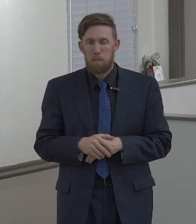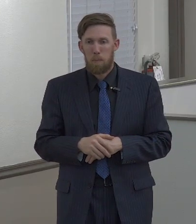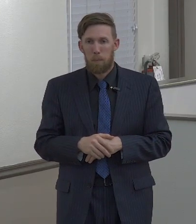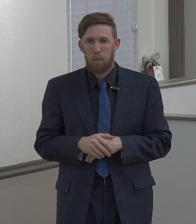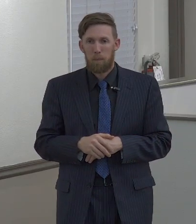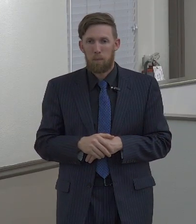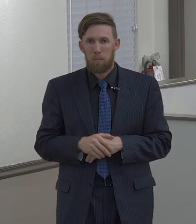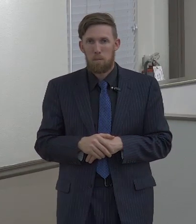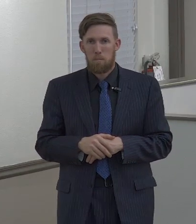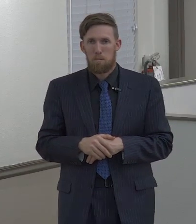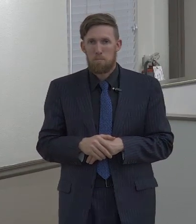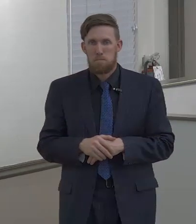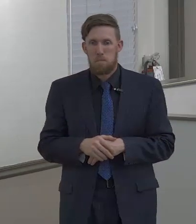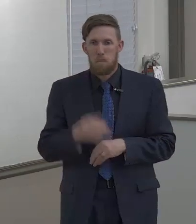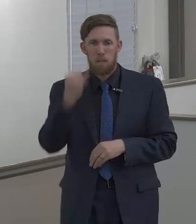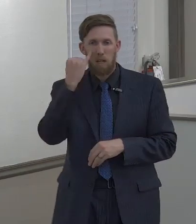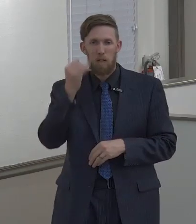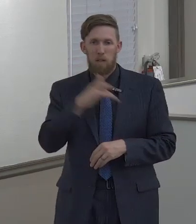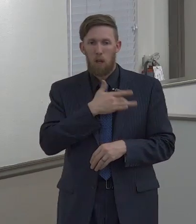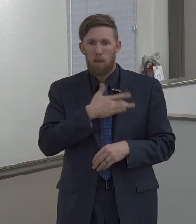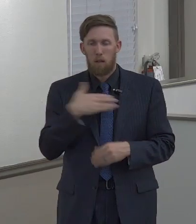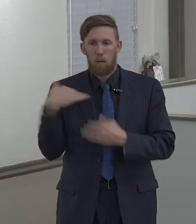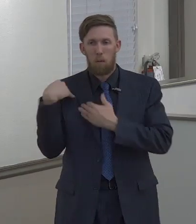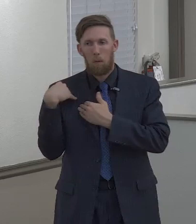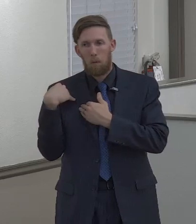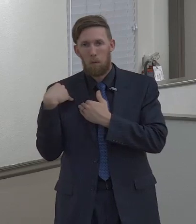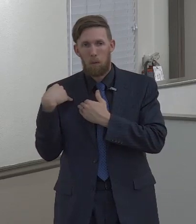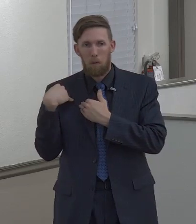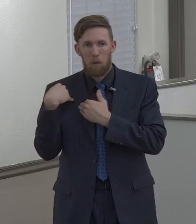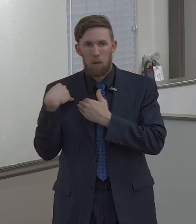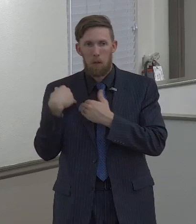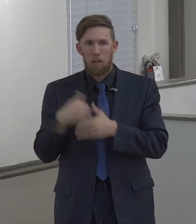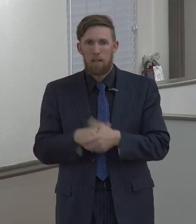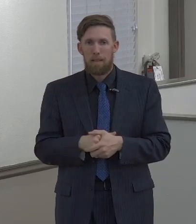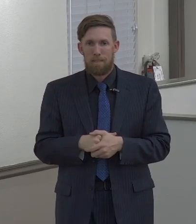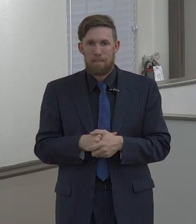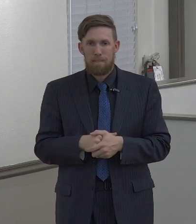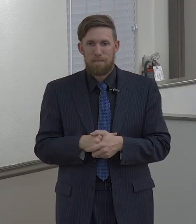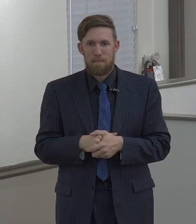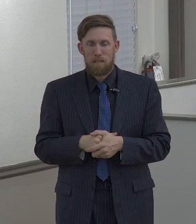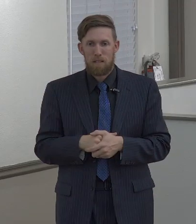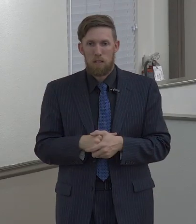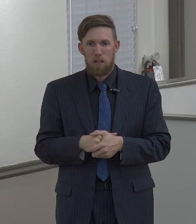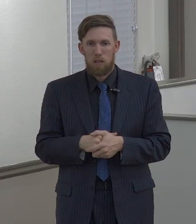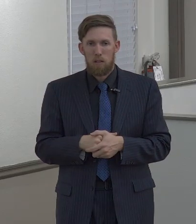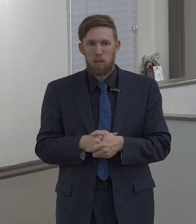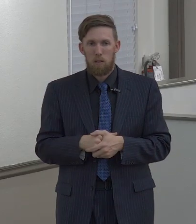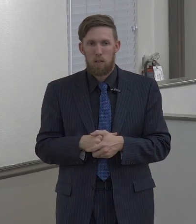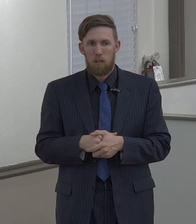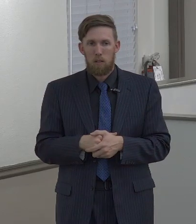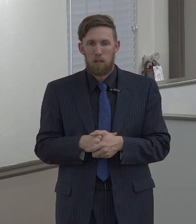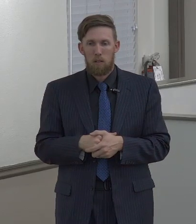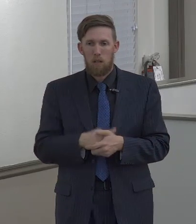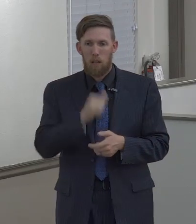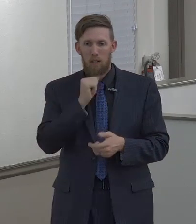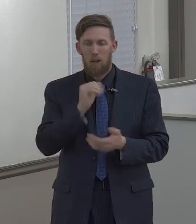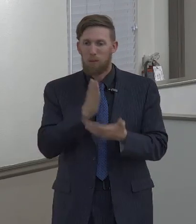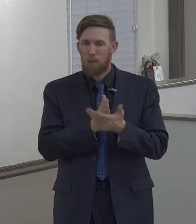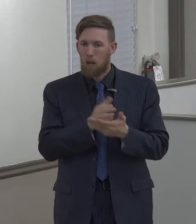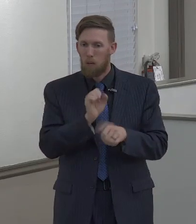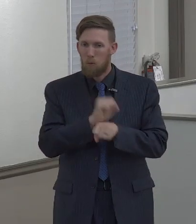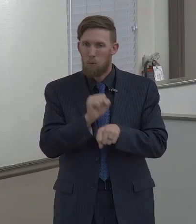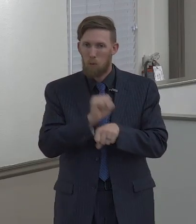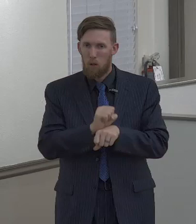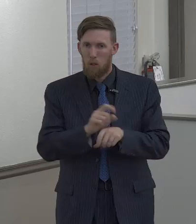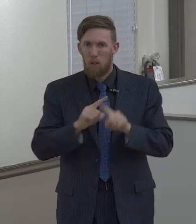solution here if you're doing things because you're supposed to or because you feel like you had to the solution here isn't to stop doing them it's to get the motivation right.